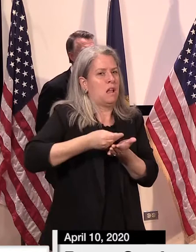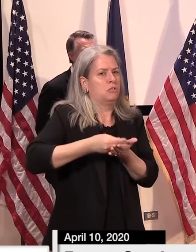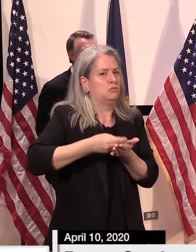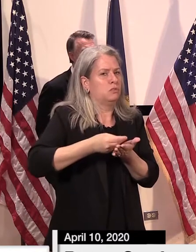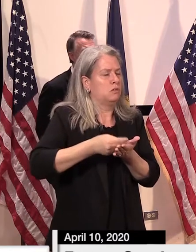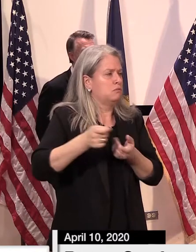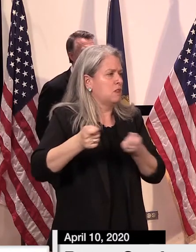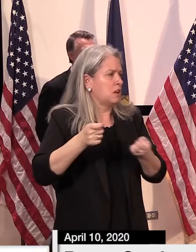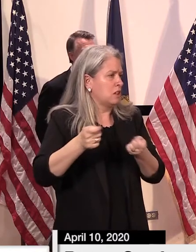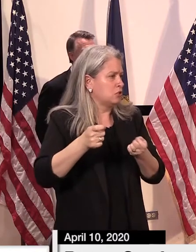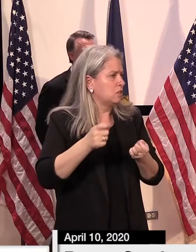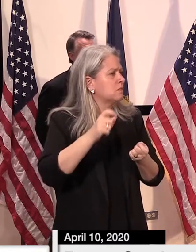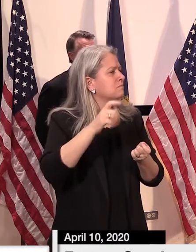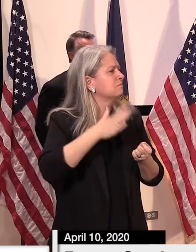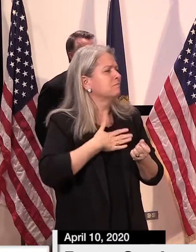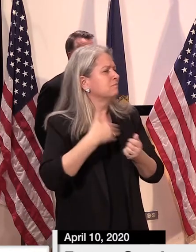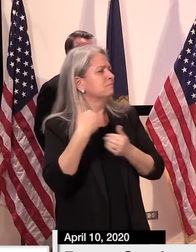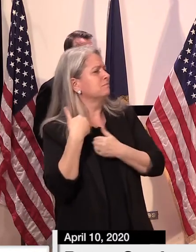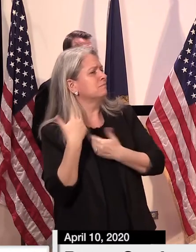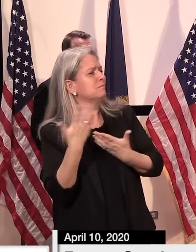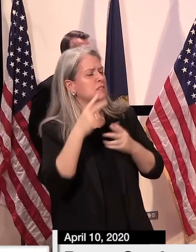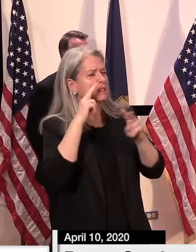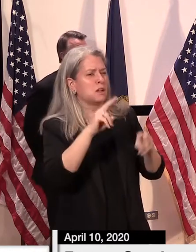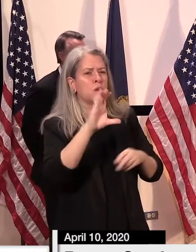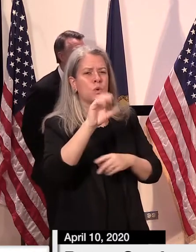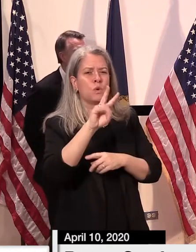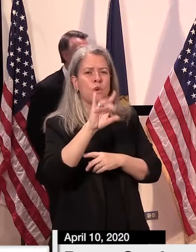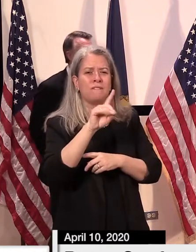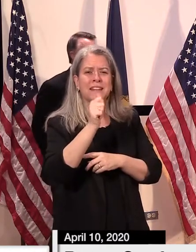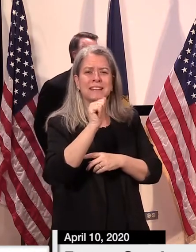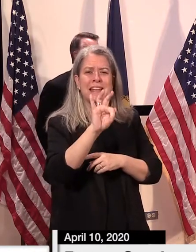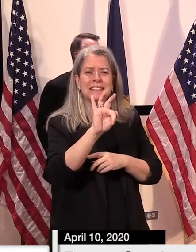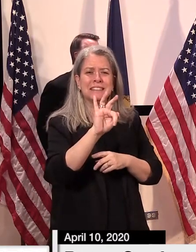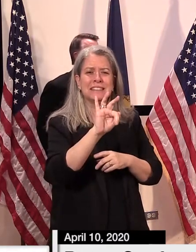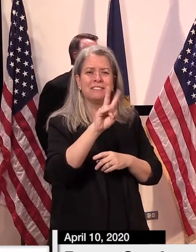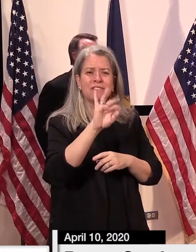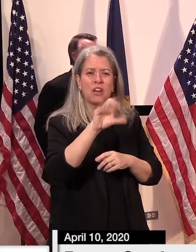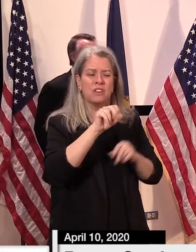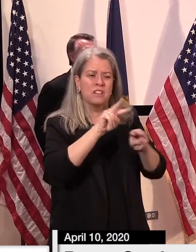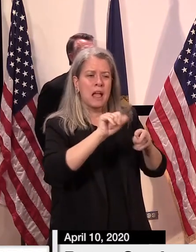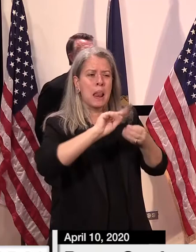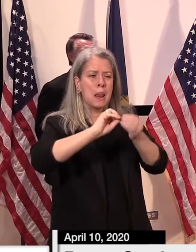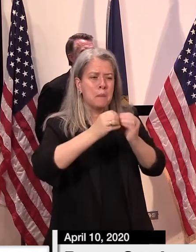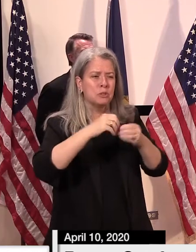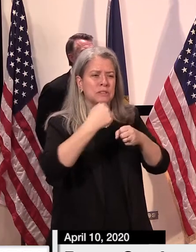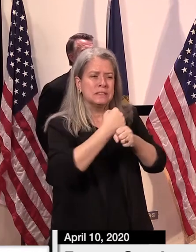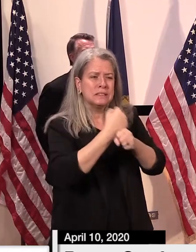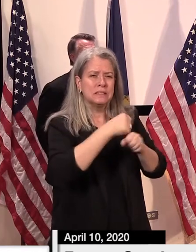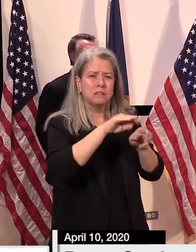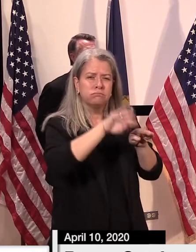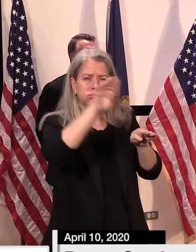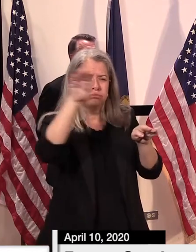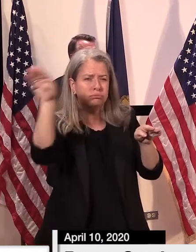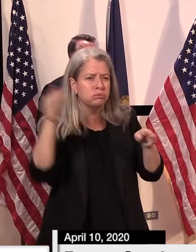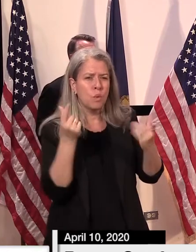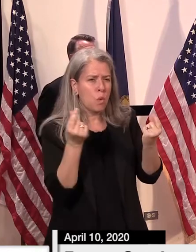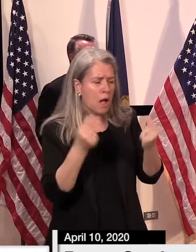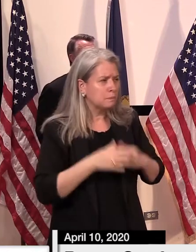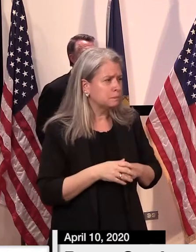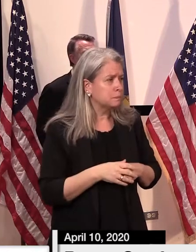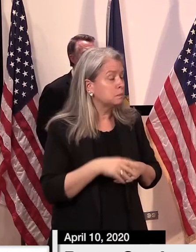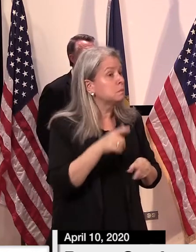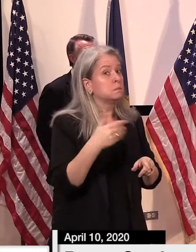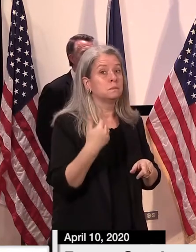the state's efforts to model and forecast the growth of the COVID-19 virus in Vermont. On April 2nd, we